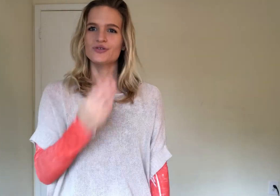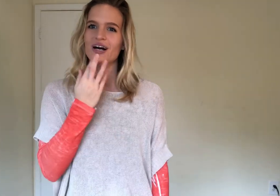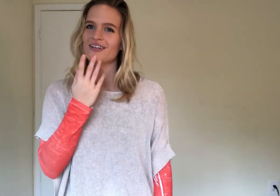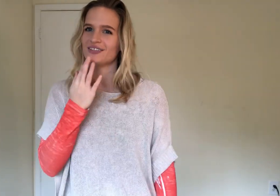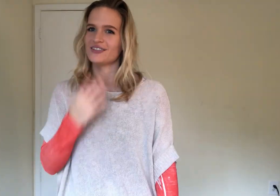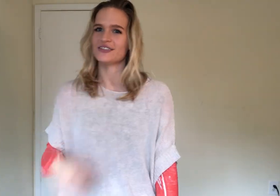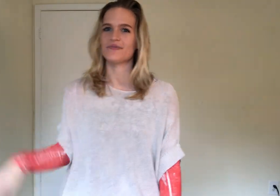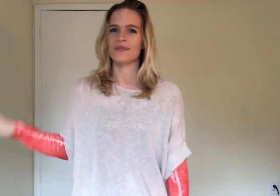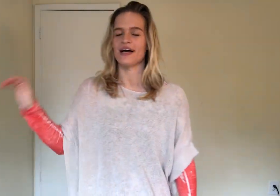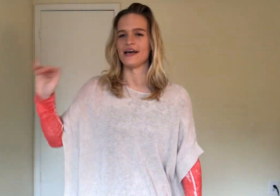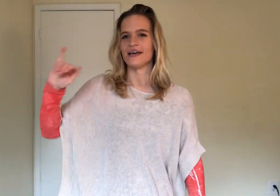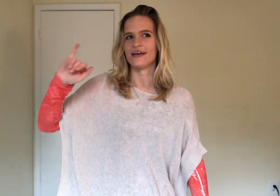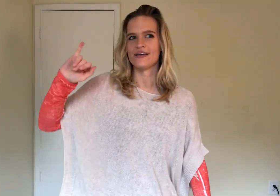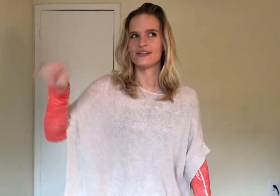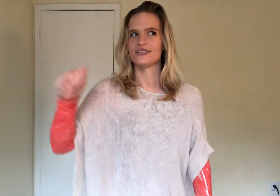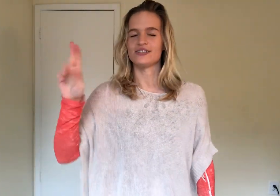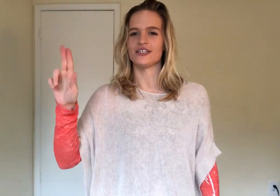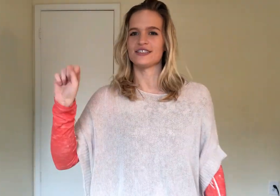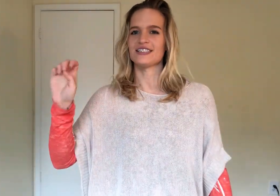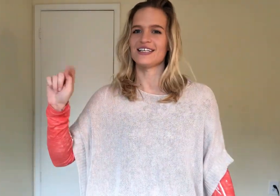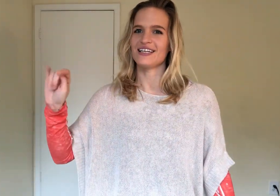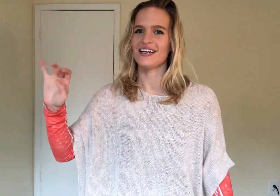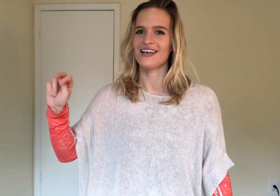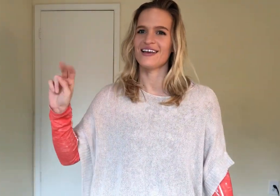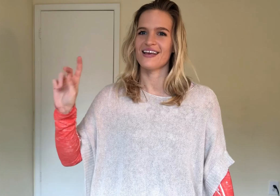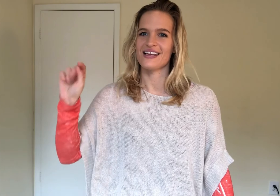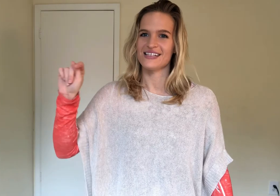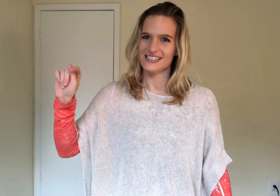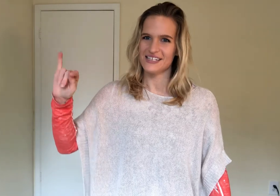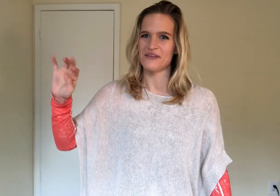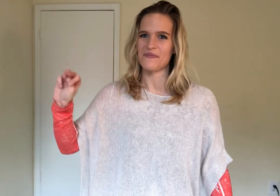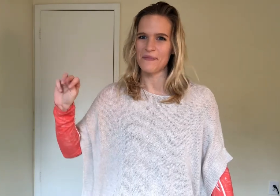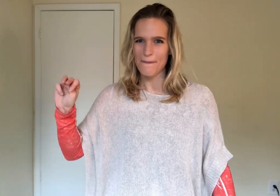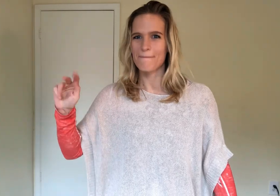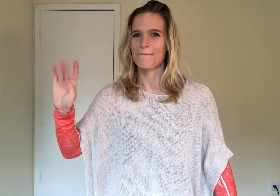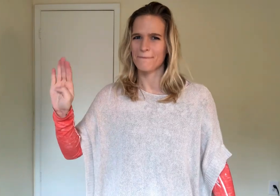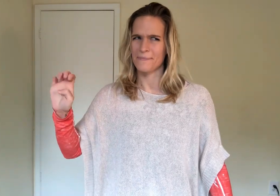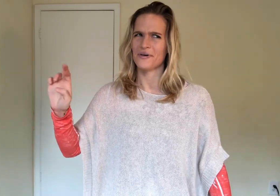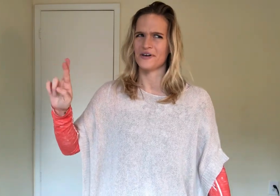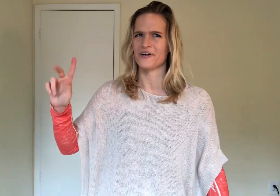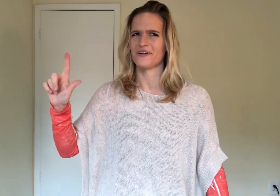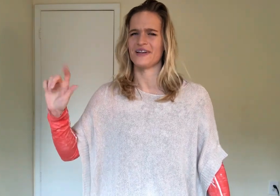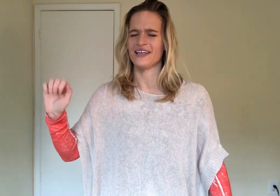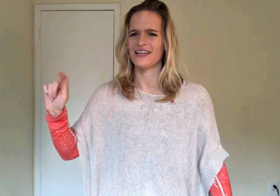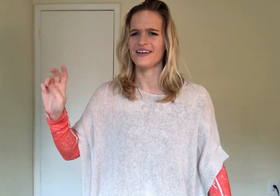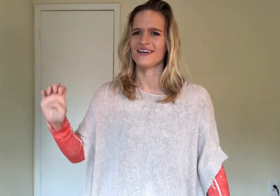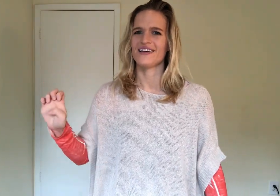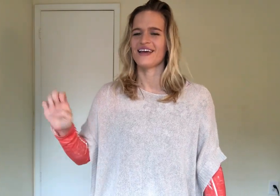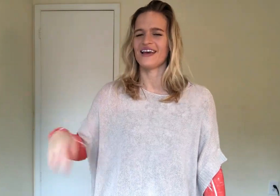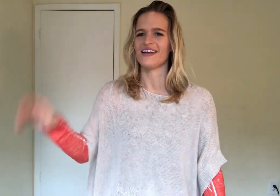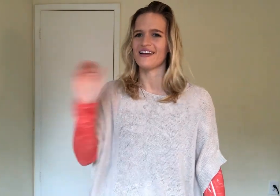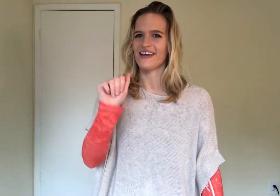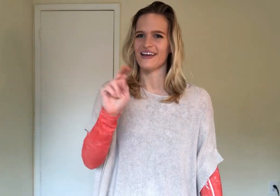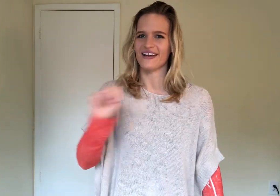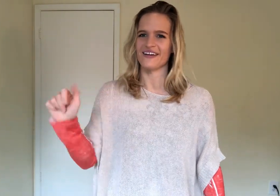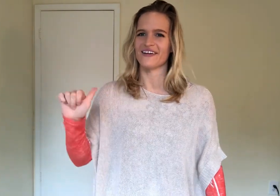Colors by Justin Timberlake and Anna